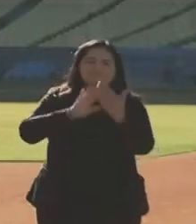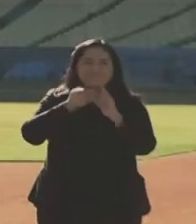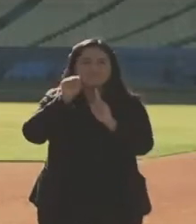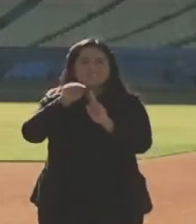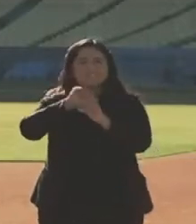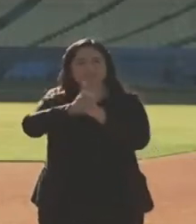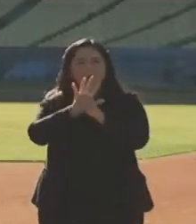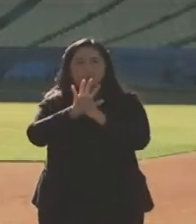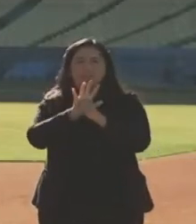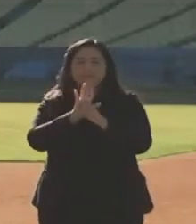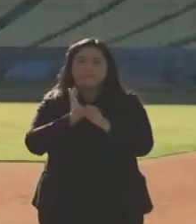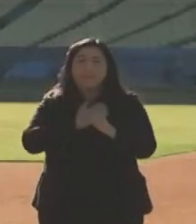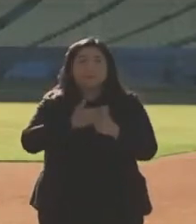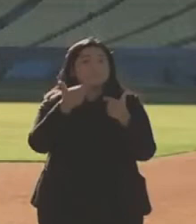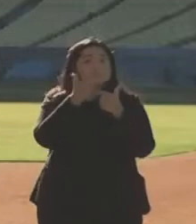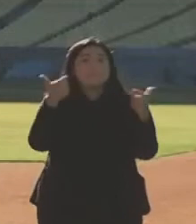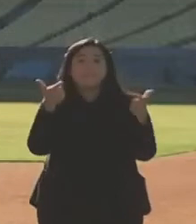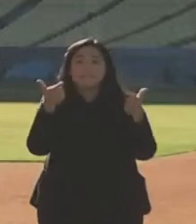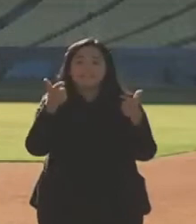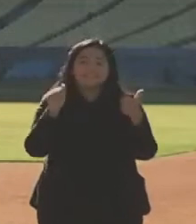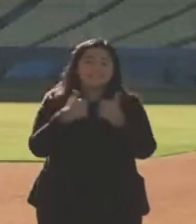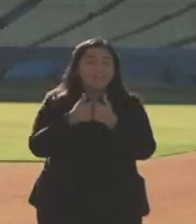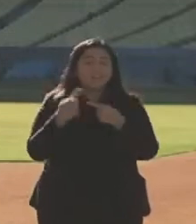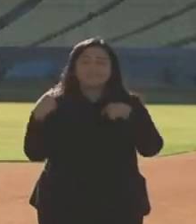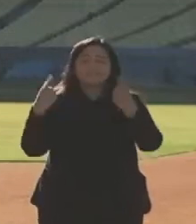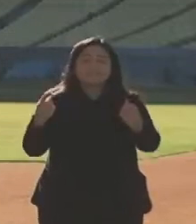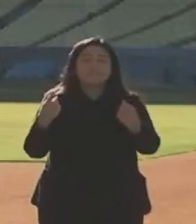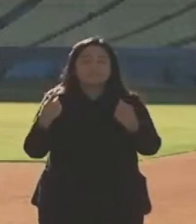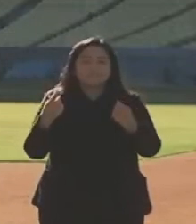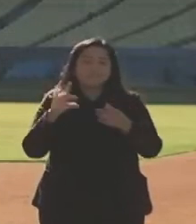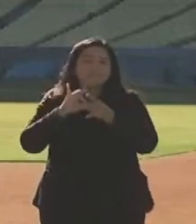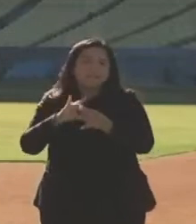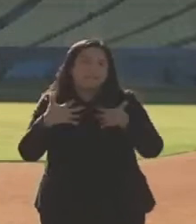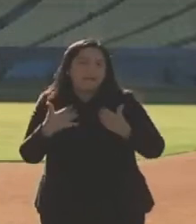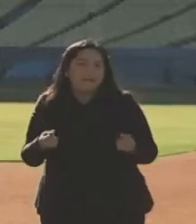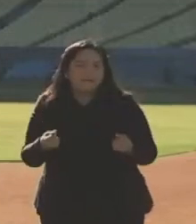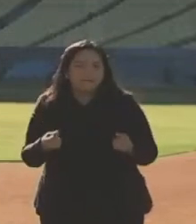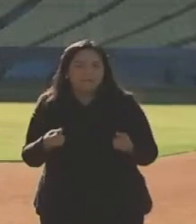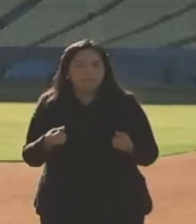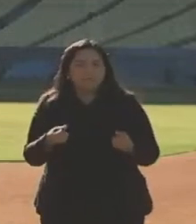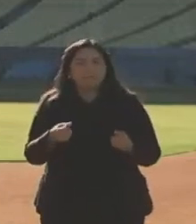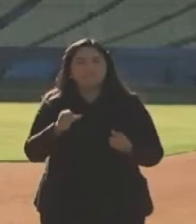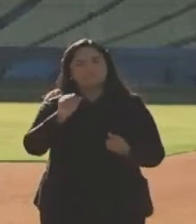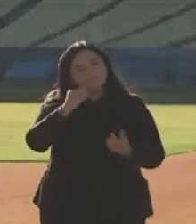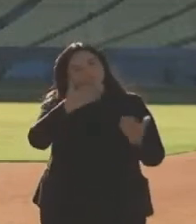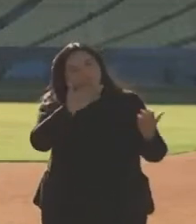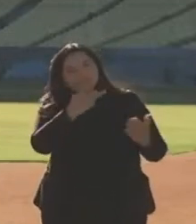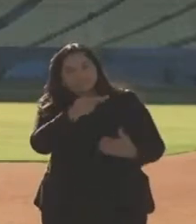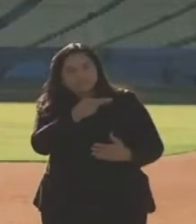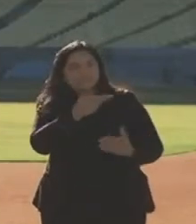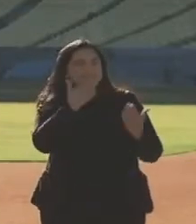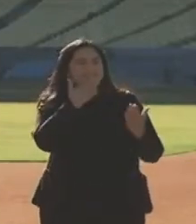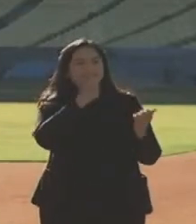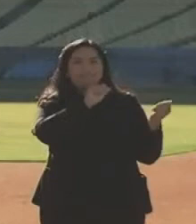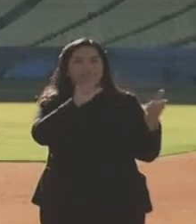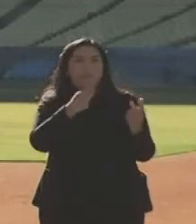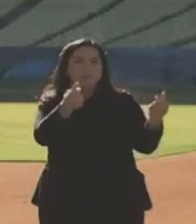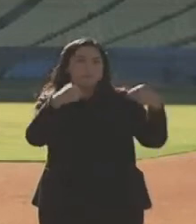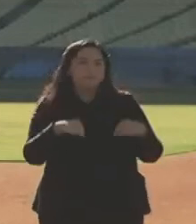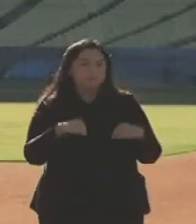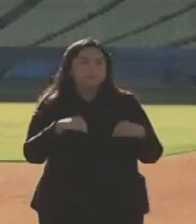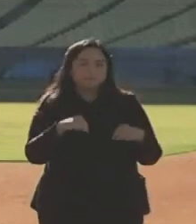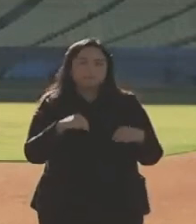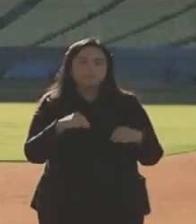challenge health-wise that this city has ever faced. And so thank you and thank all of you for being here. We've got